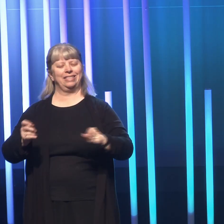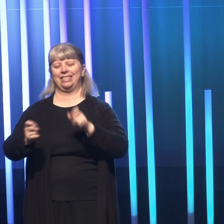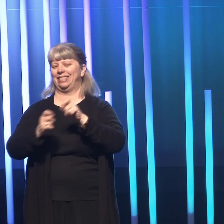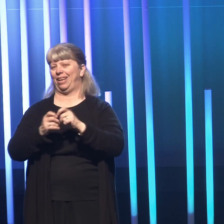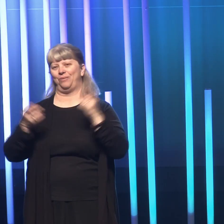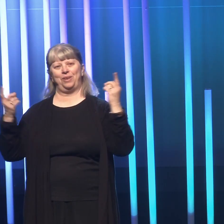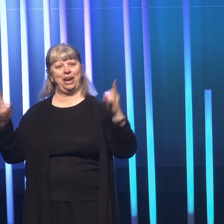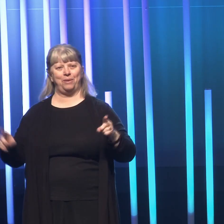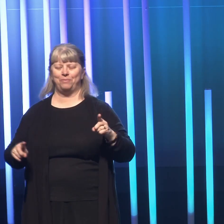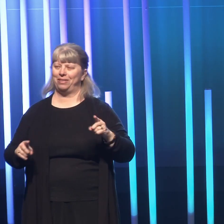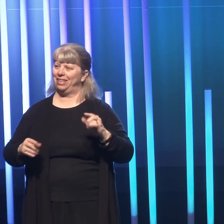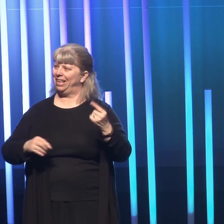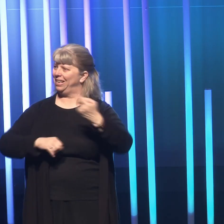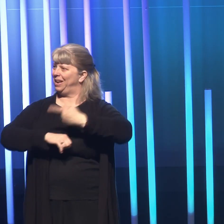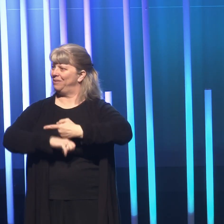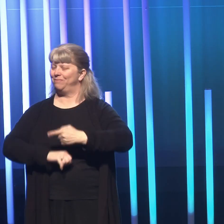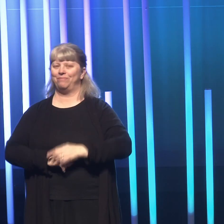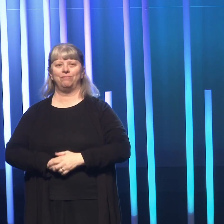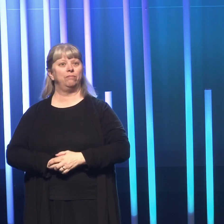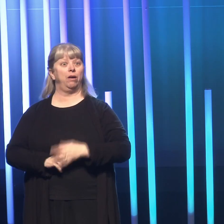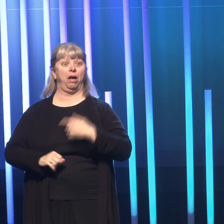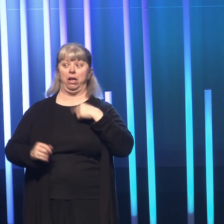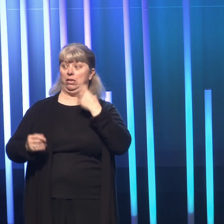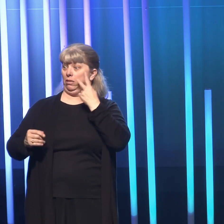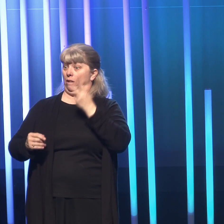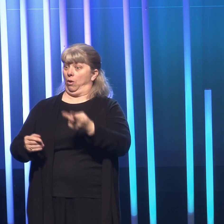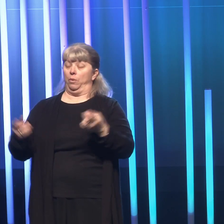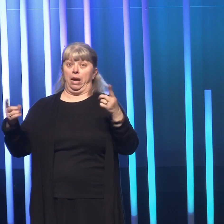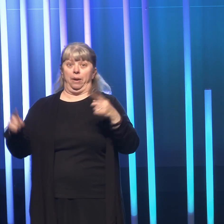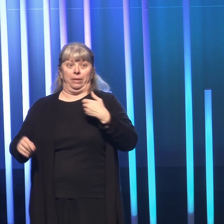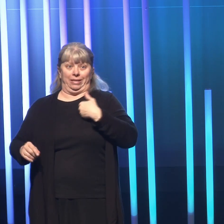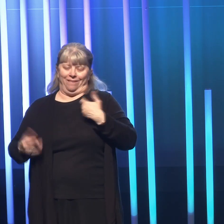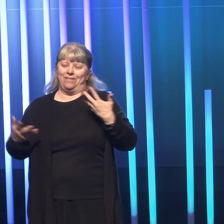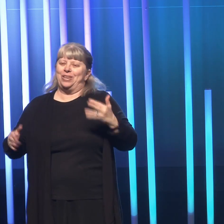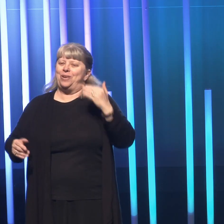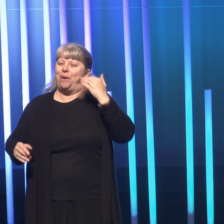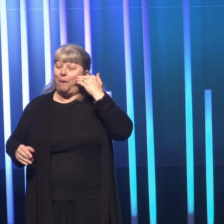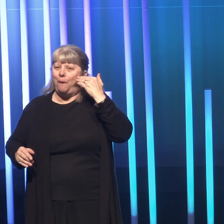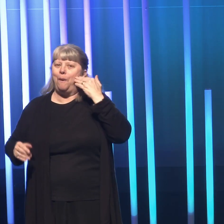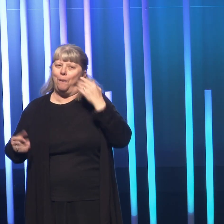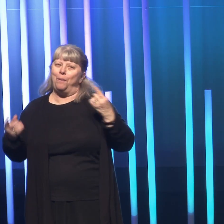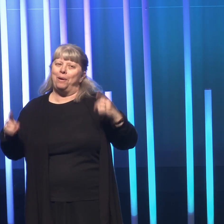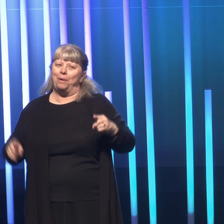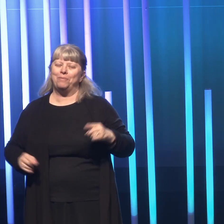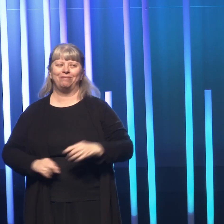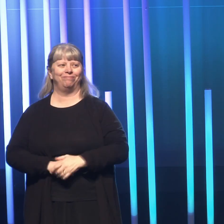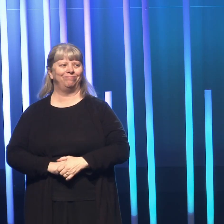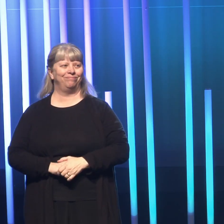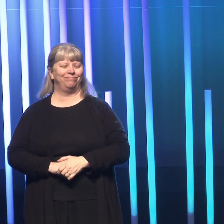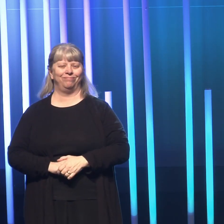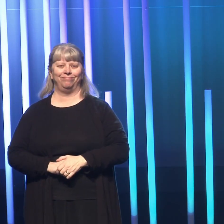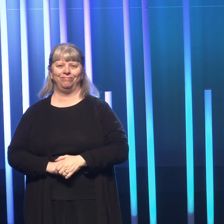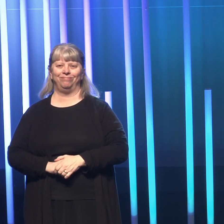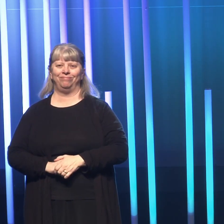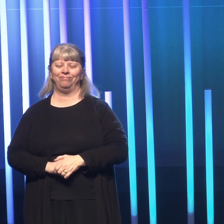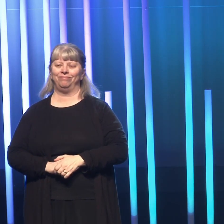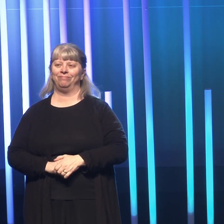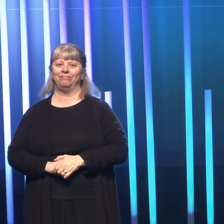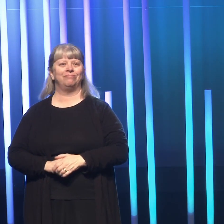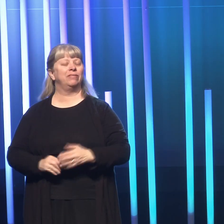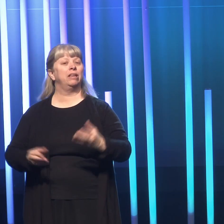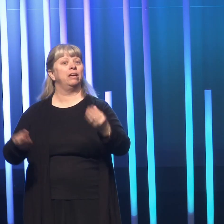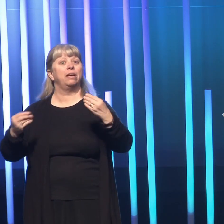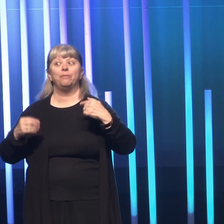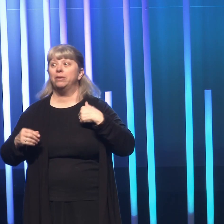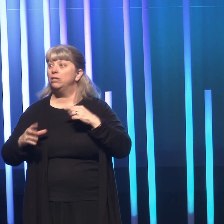what happened that day. And I saw it happen. So I know that's what happened. And it gives